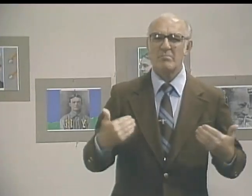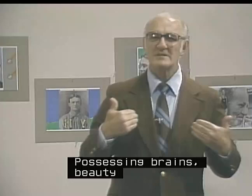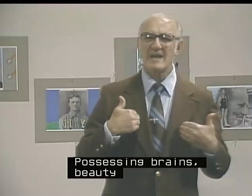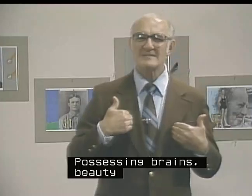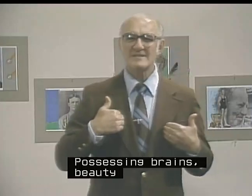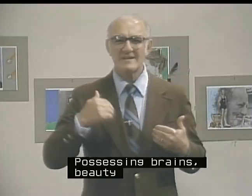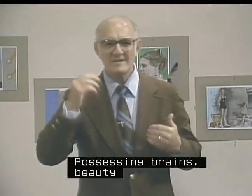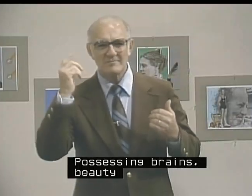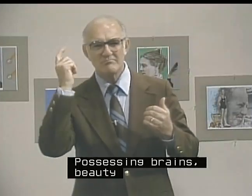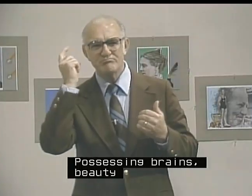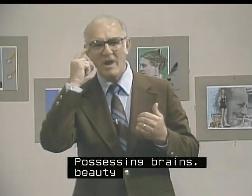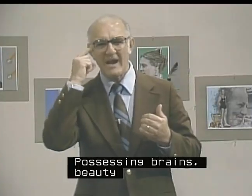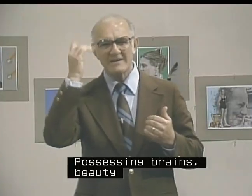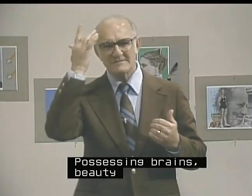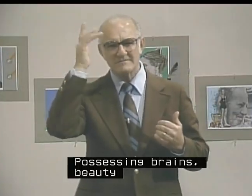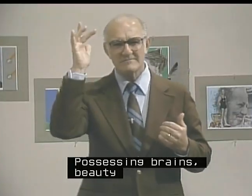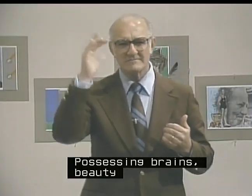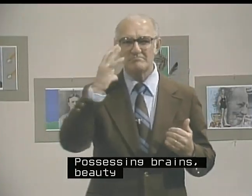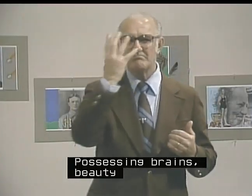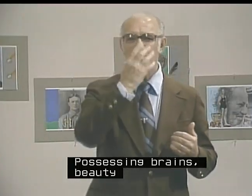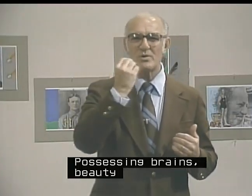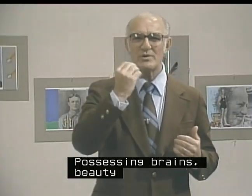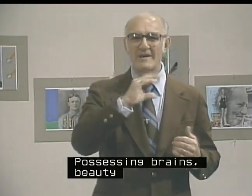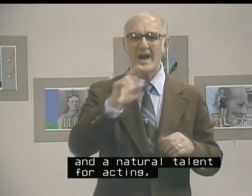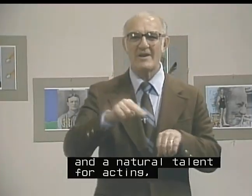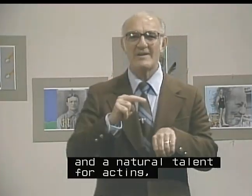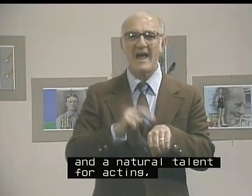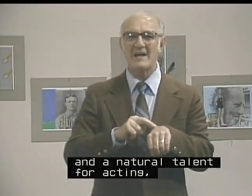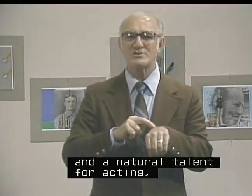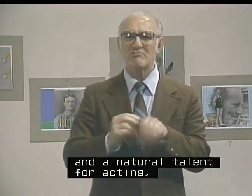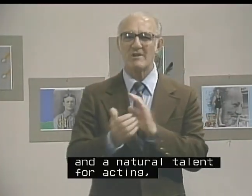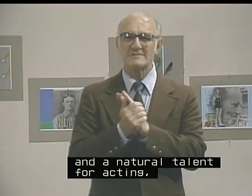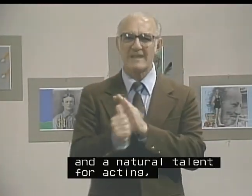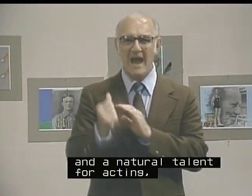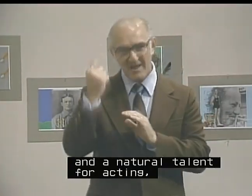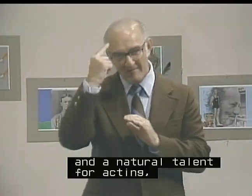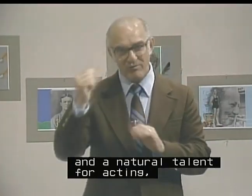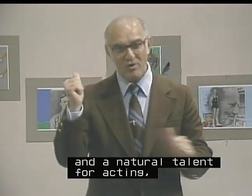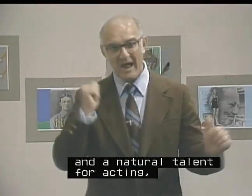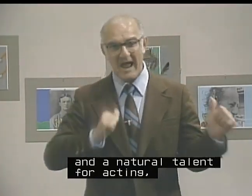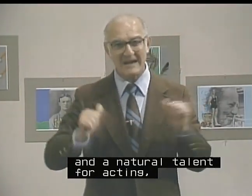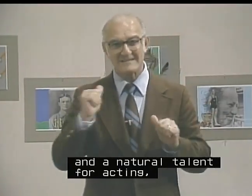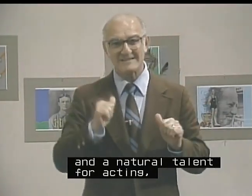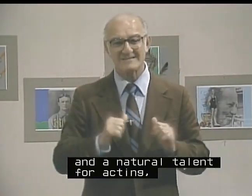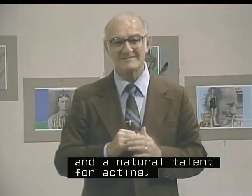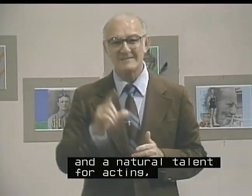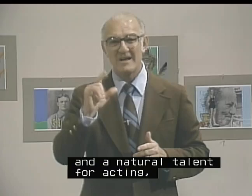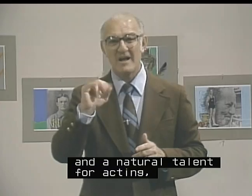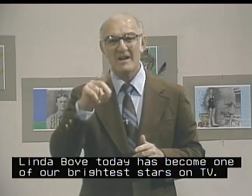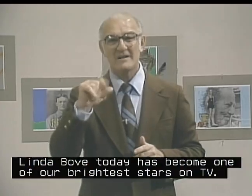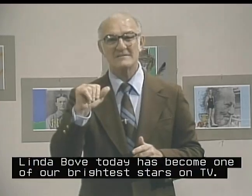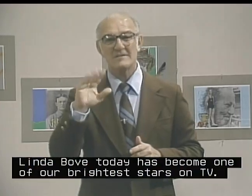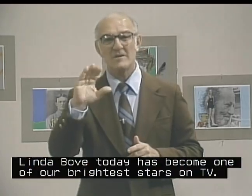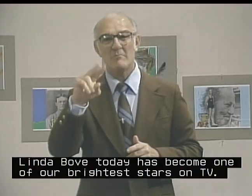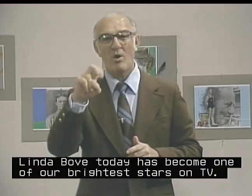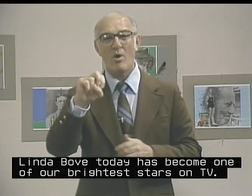Possessing brains, beauty, and a natural talent for acting, Linda Bob